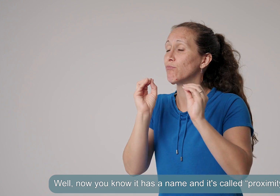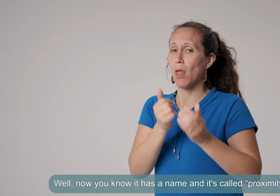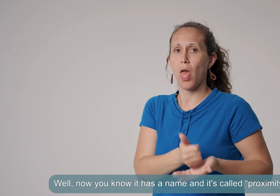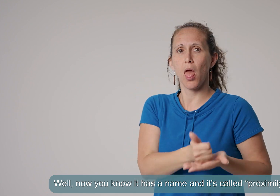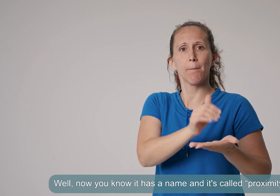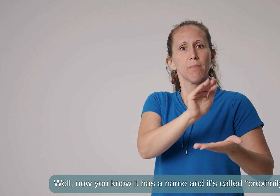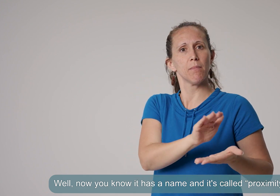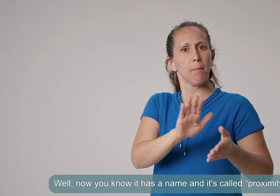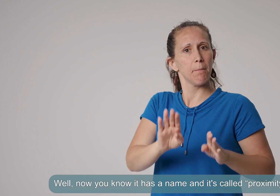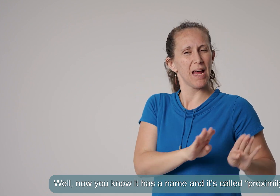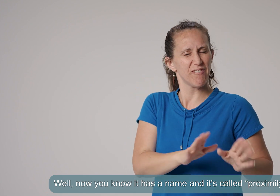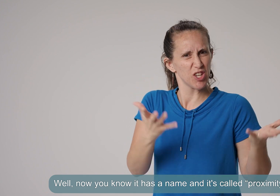and it's called proximity.